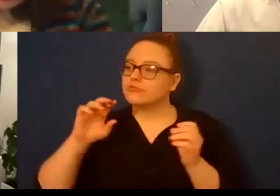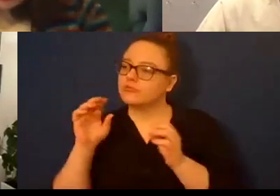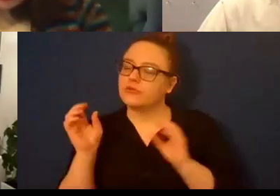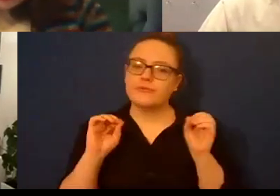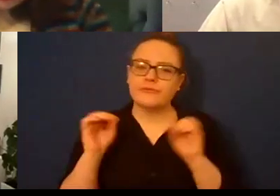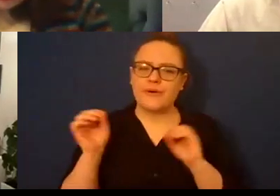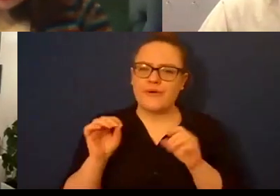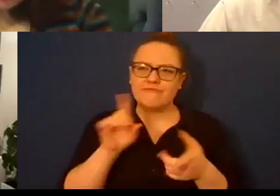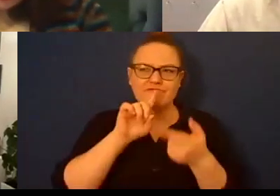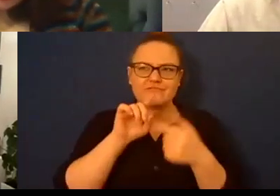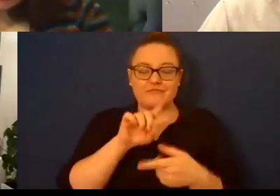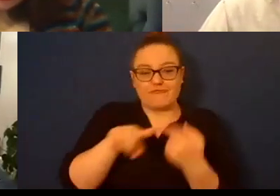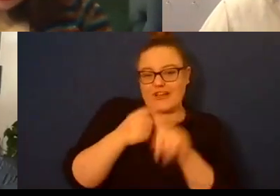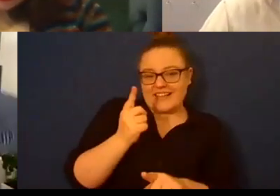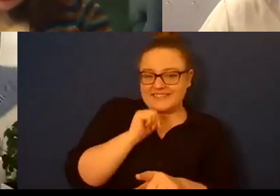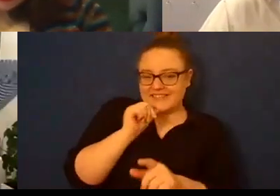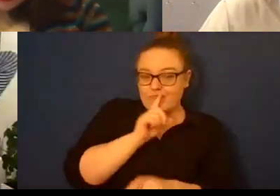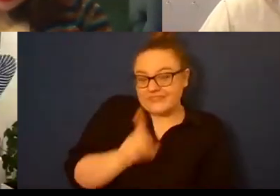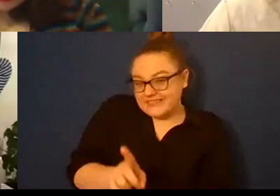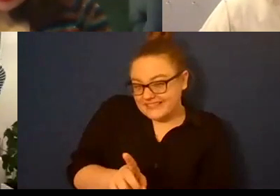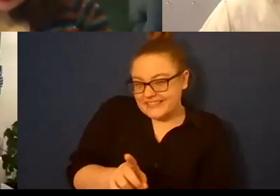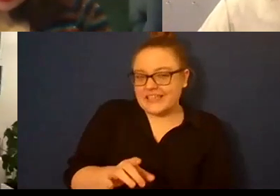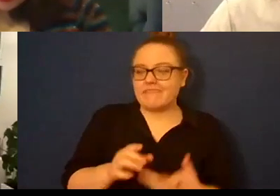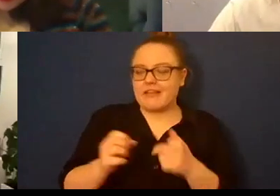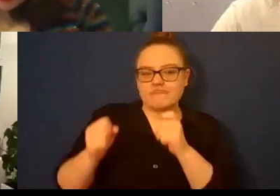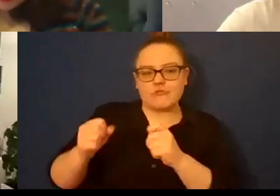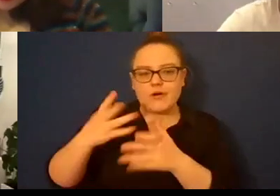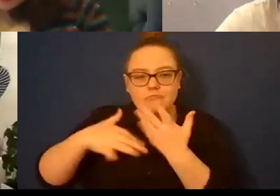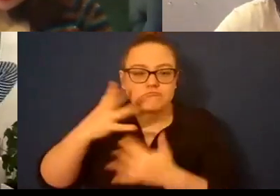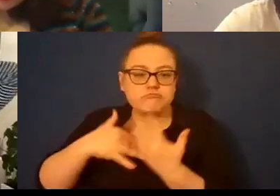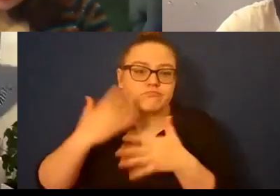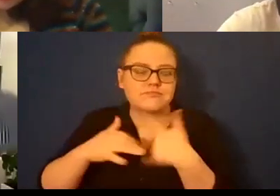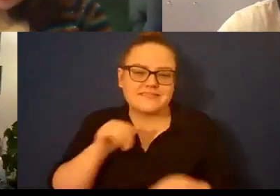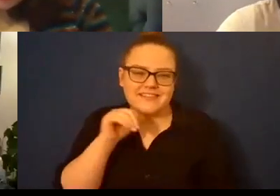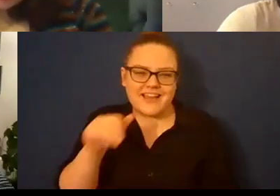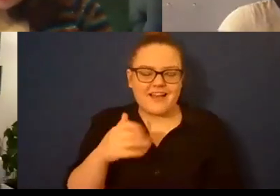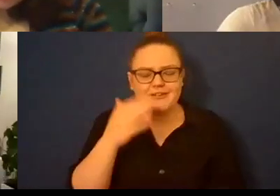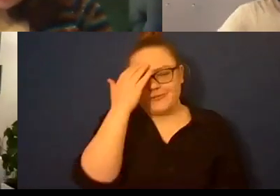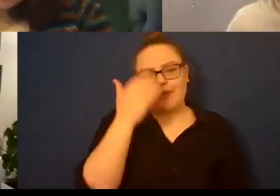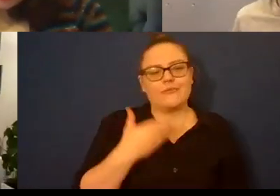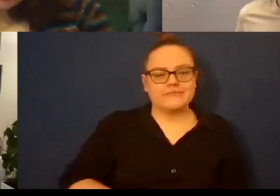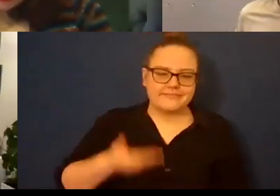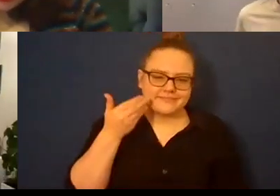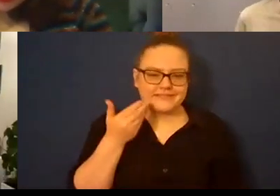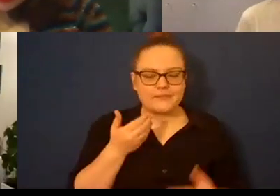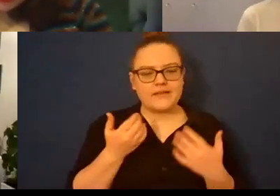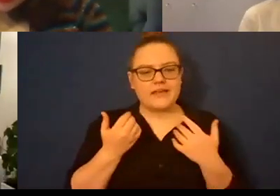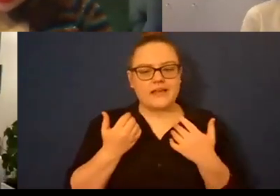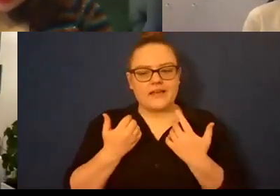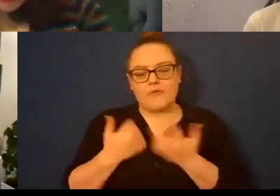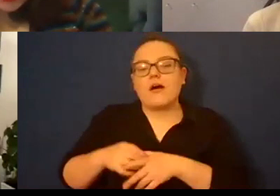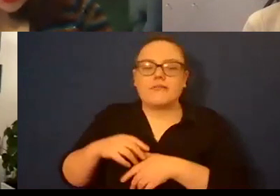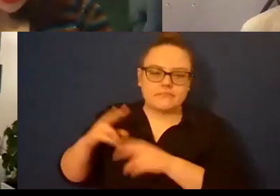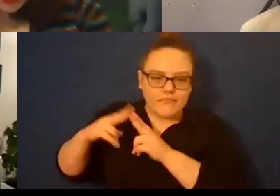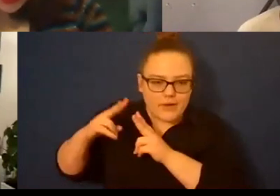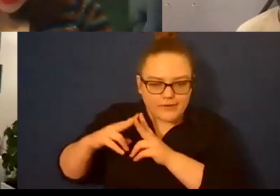have very many friends with whom I interacted very often you know me and my then partner now spouse would just kind